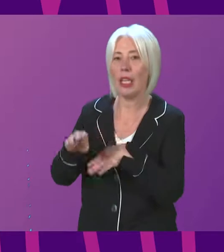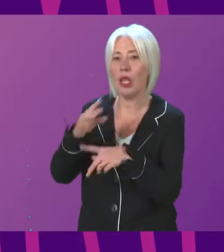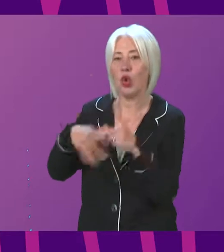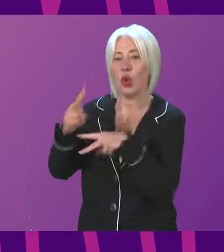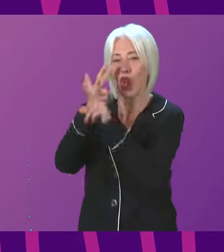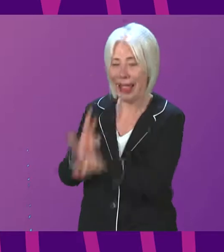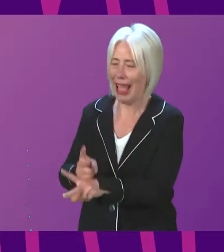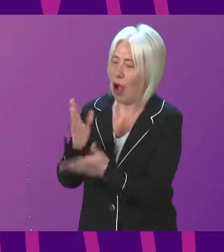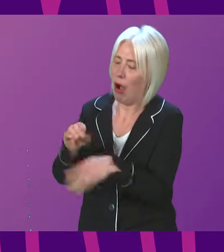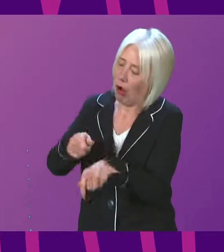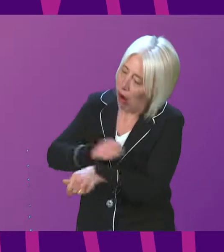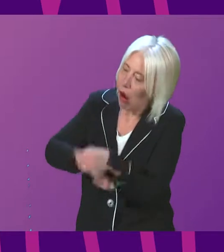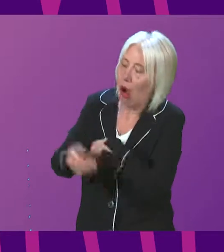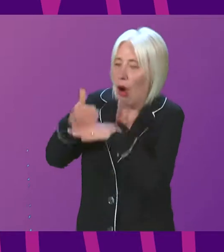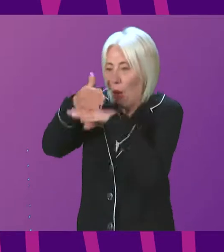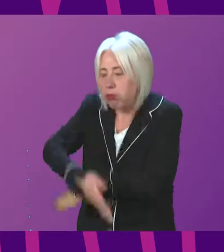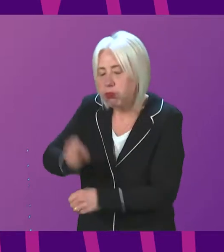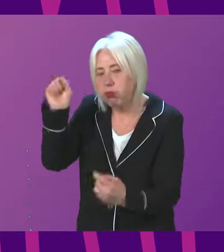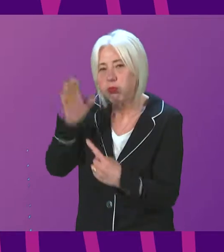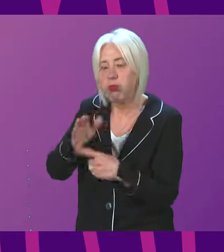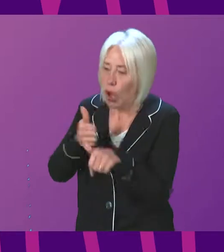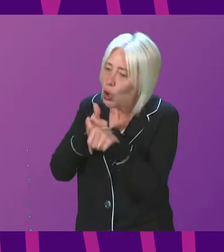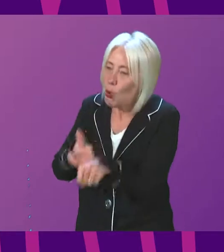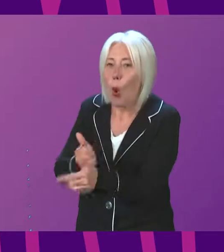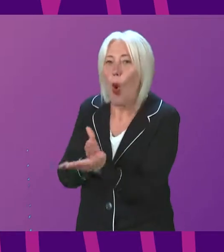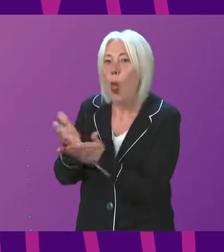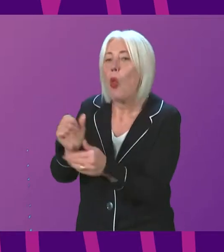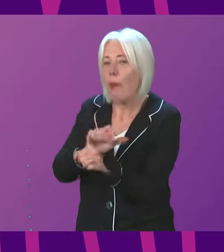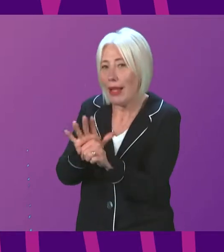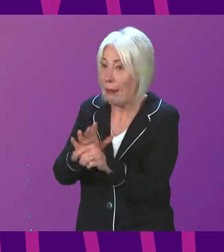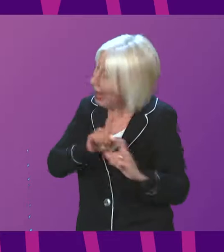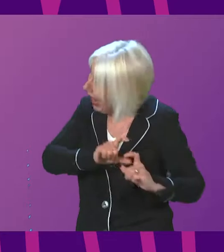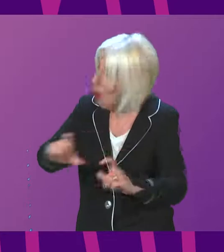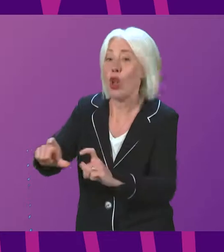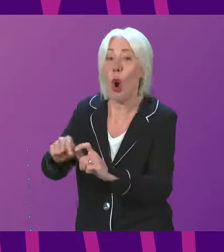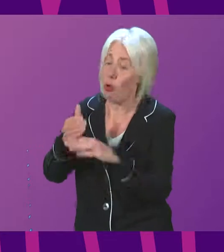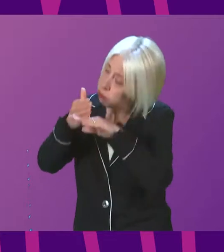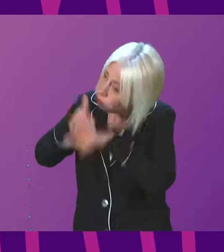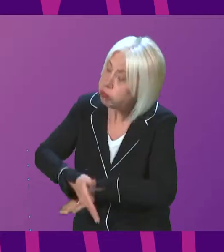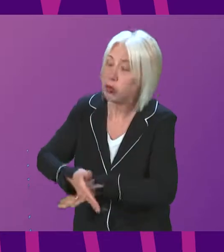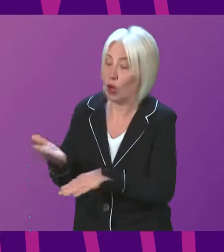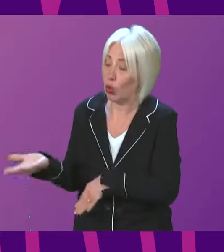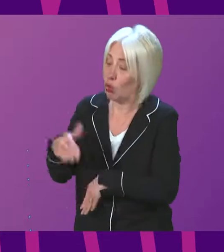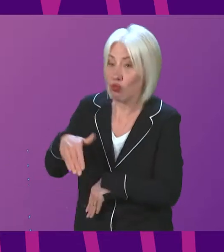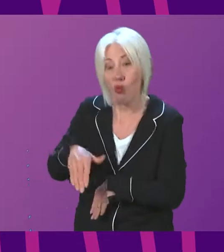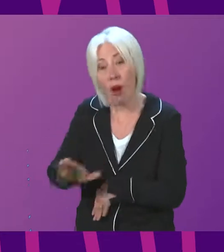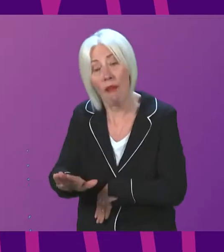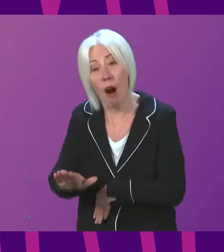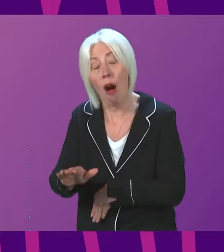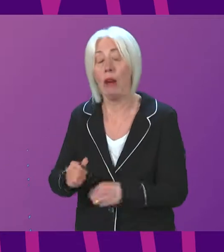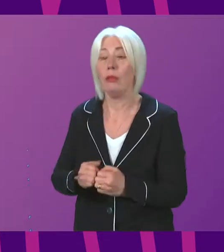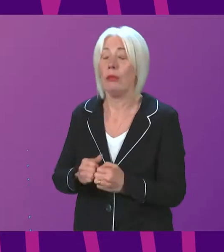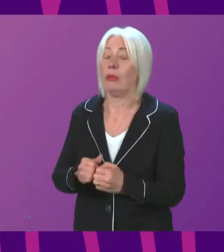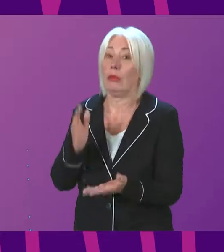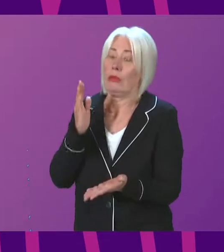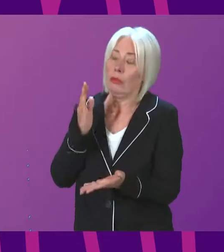tirelessly to deliver vital support during the pandemic and continue to work to recover from the effects of the pandemic. This